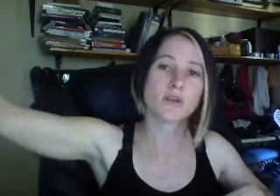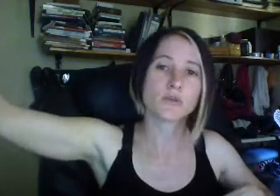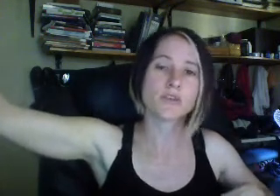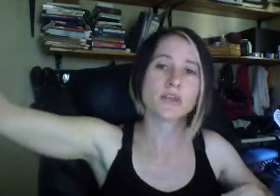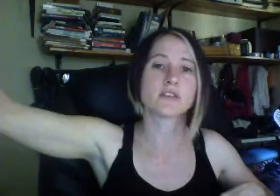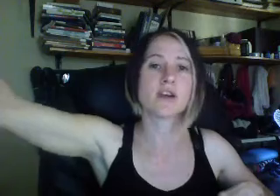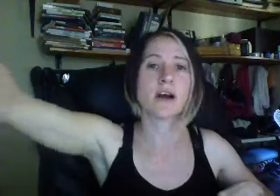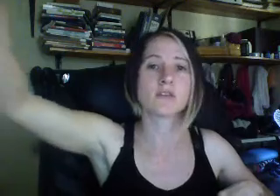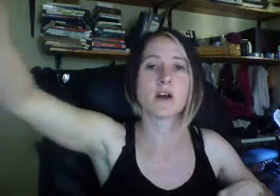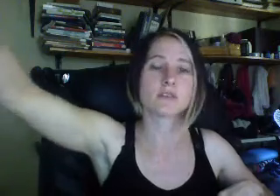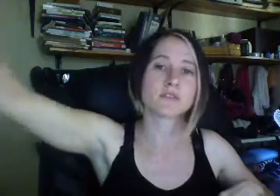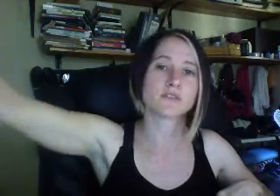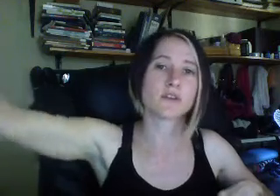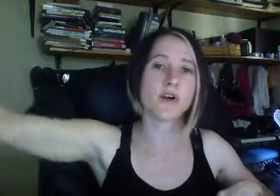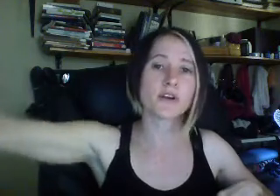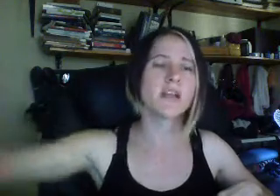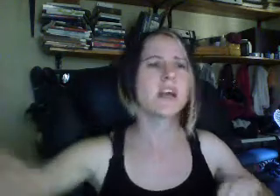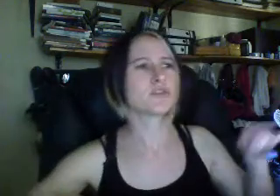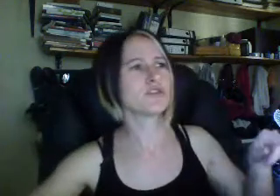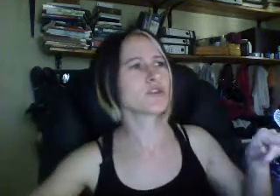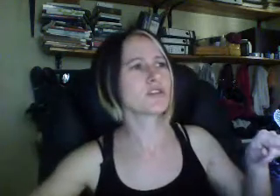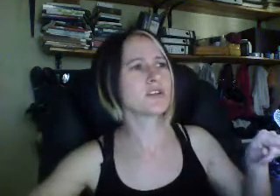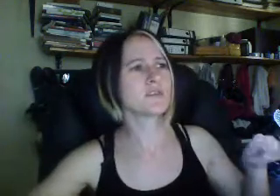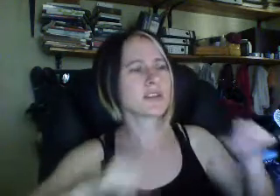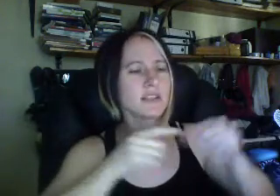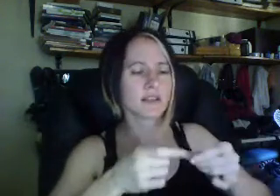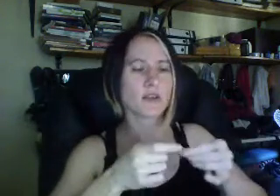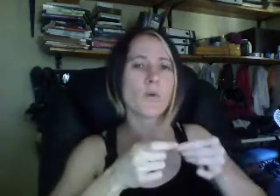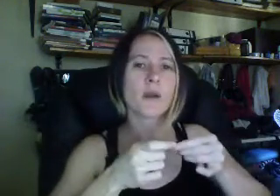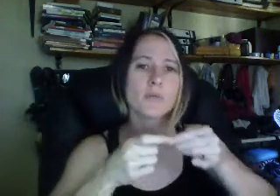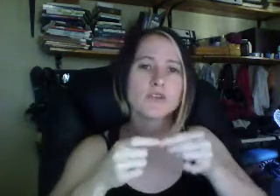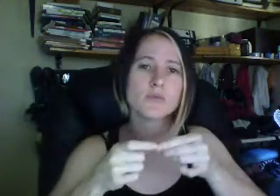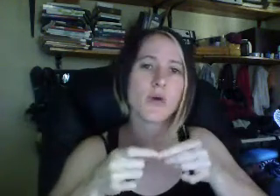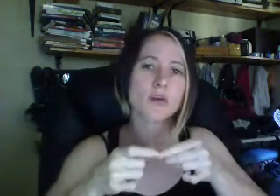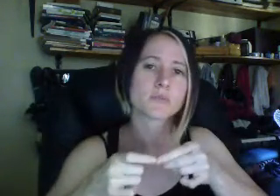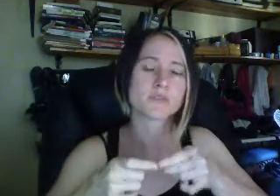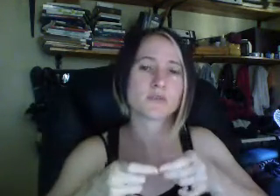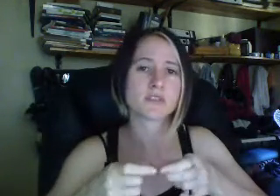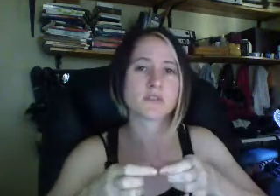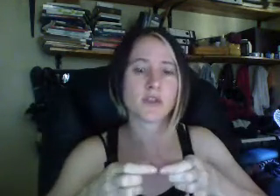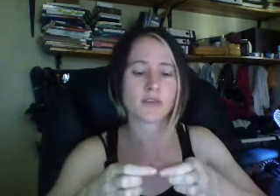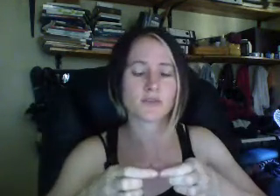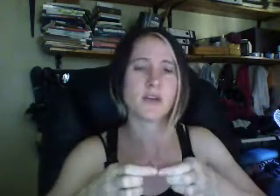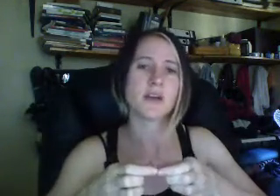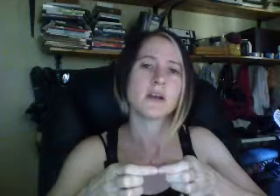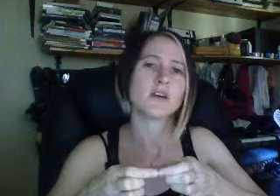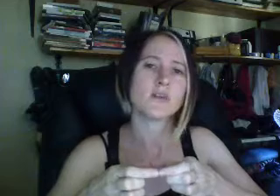Hollywood and drive around in his Ferrari, but you're going to live in a little one-bedroom apartment for the rest of your life, you know,